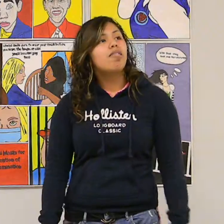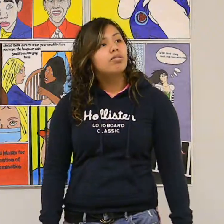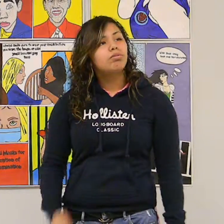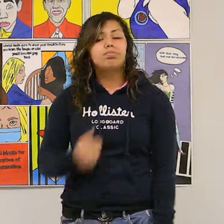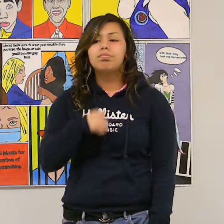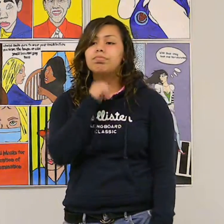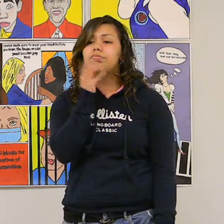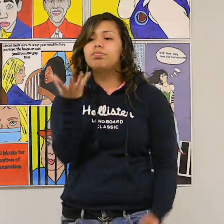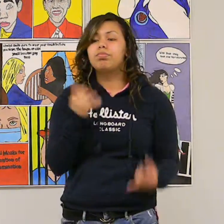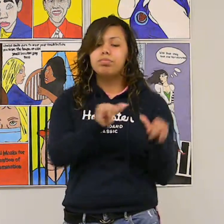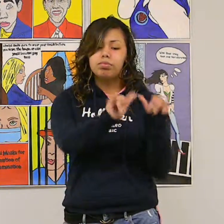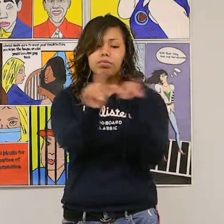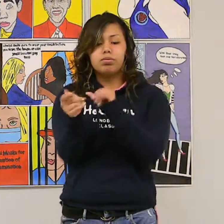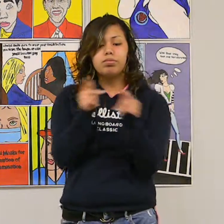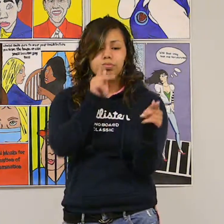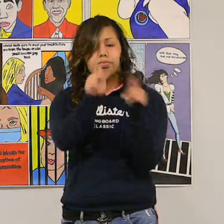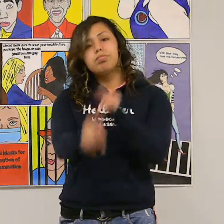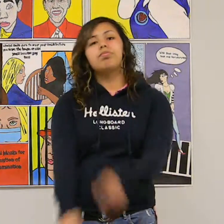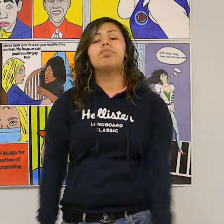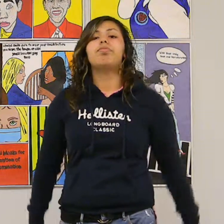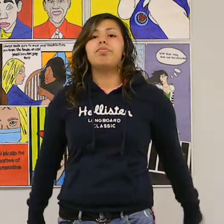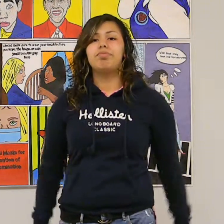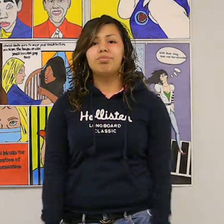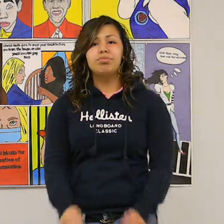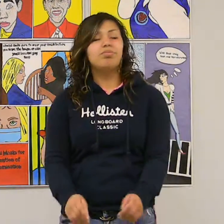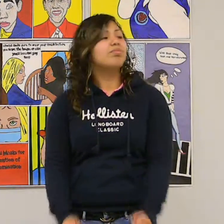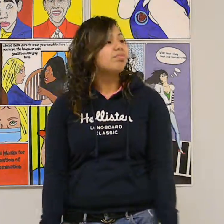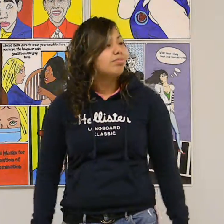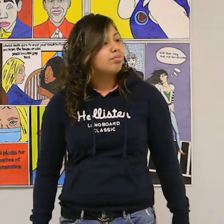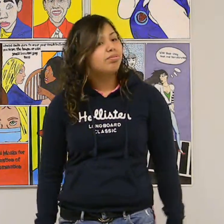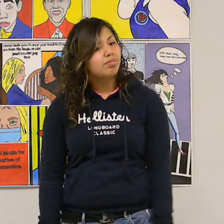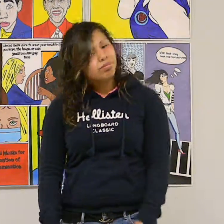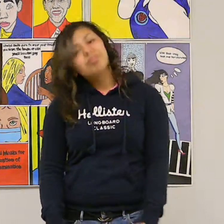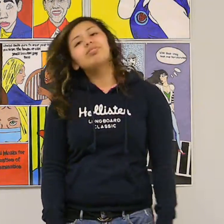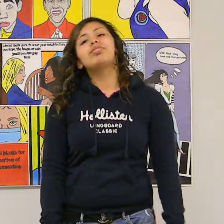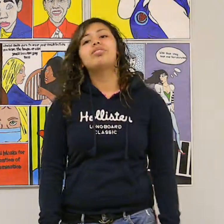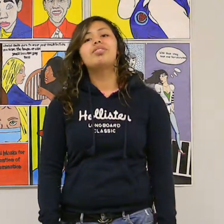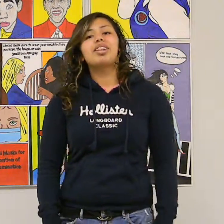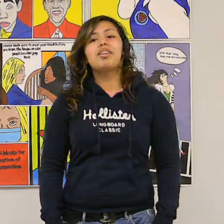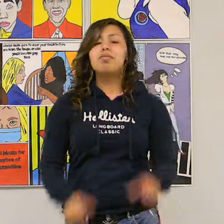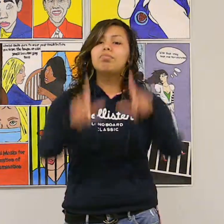about yourself. But when it comes to me, I wouldn't want to be anybody else.